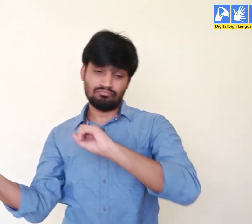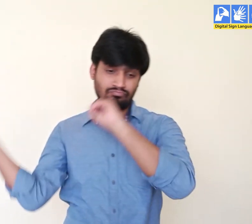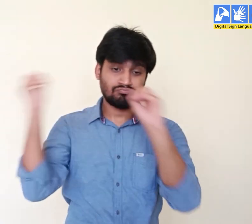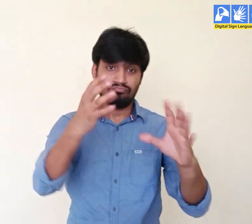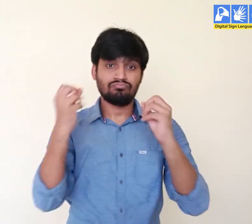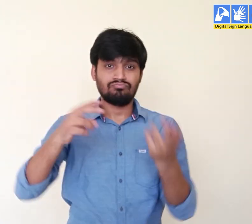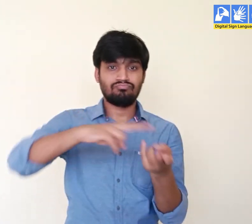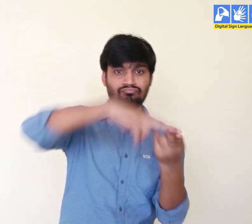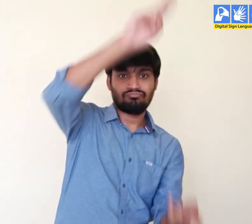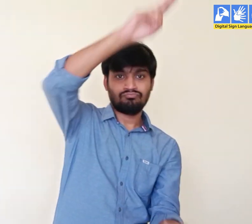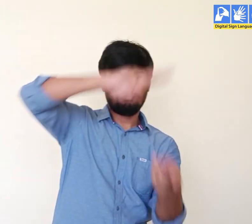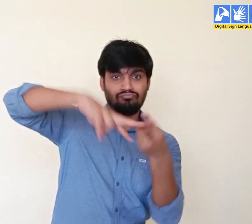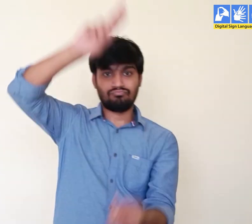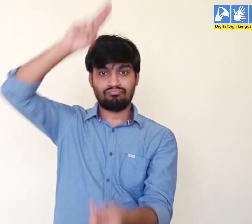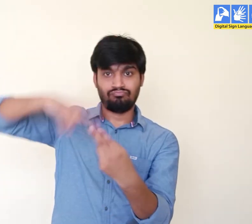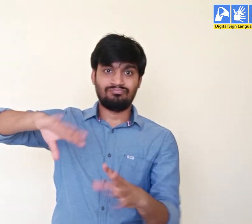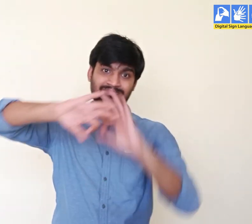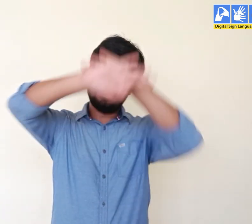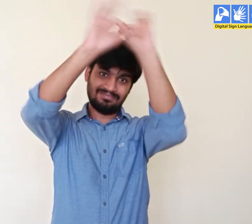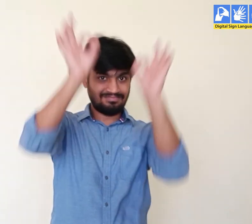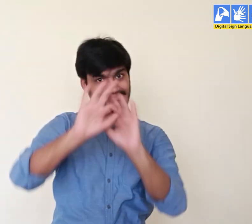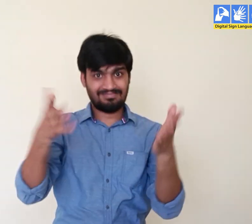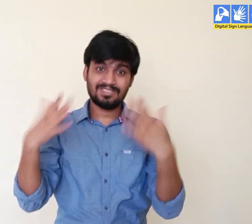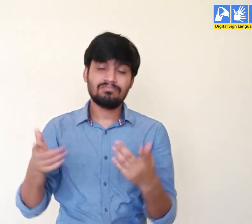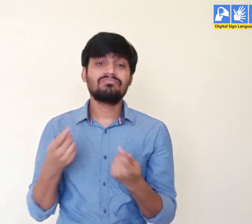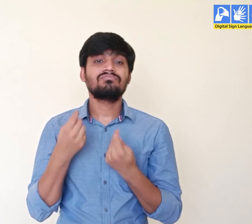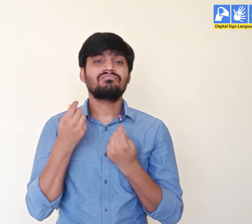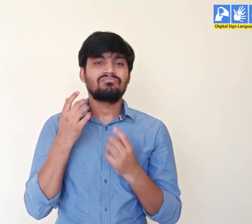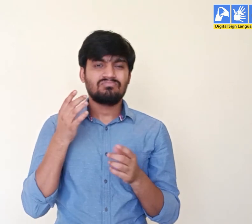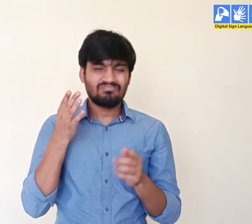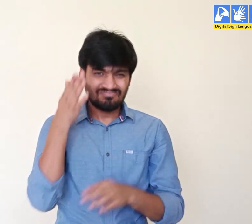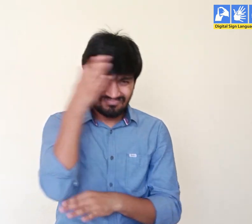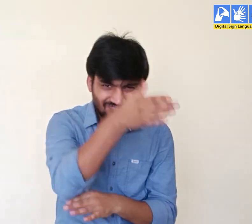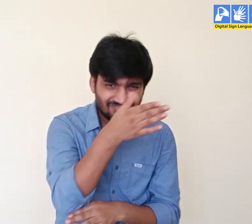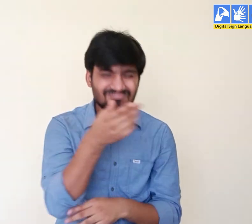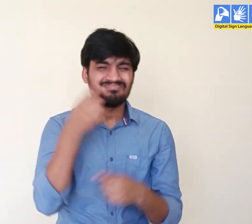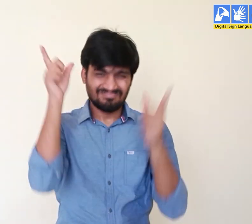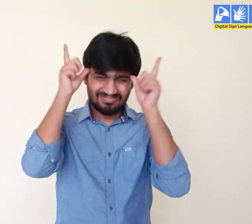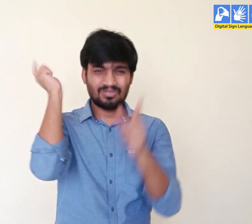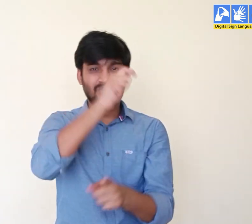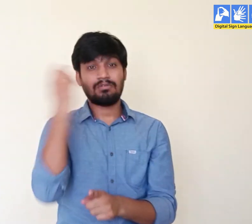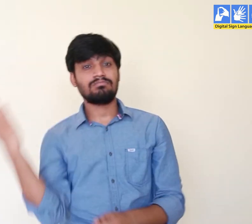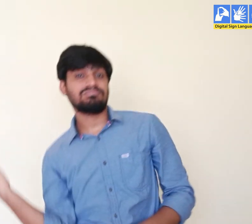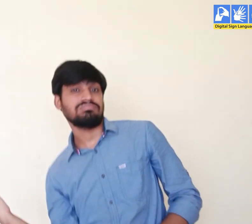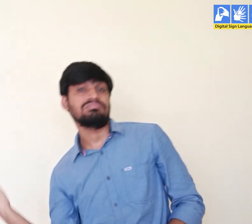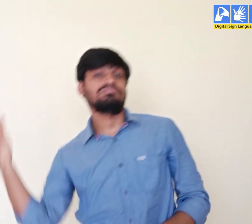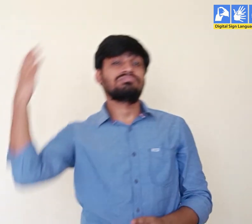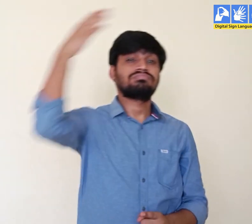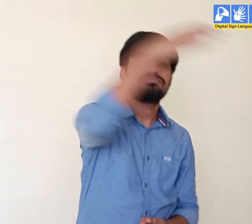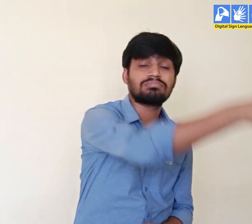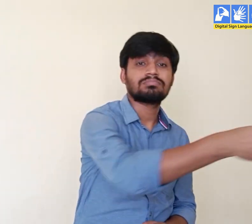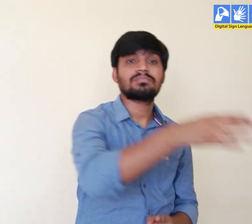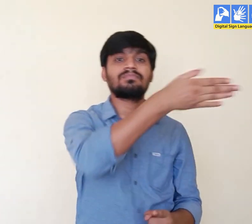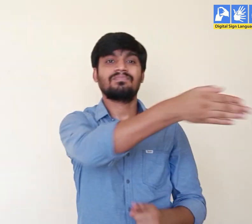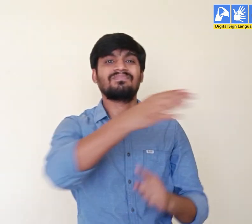The shop owners would go to the go downs, load up their carts with sacks. They would come back to the market,